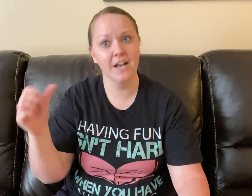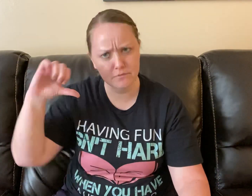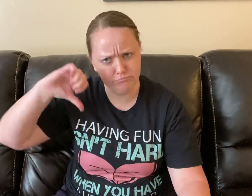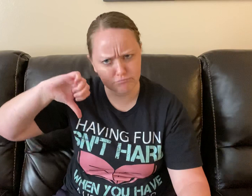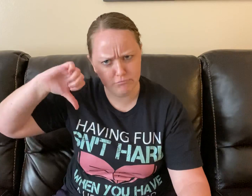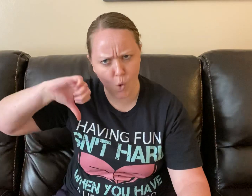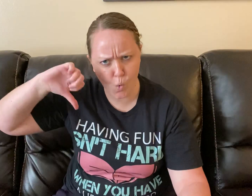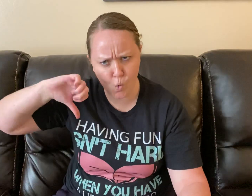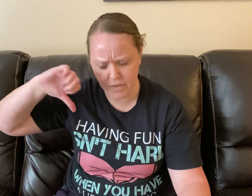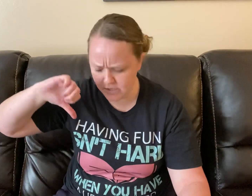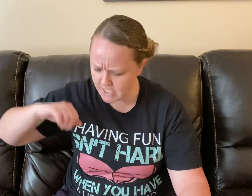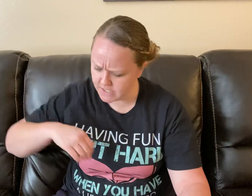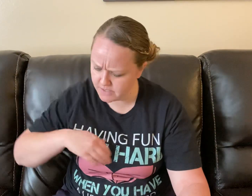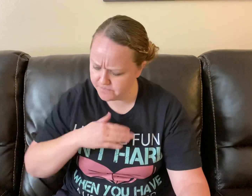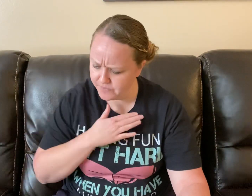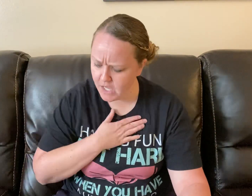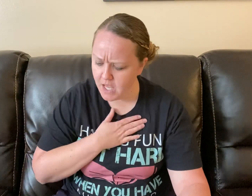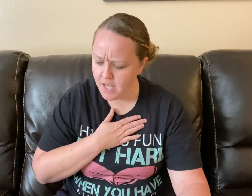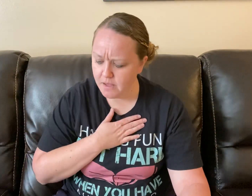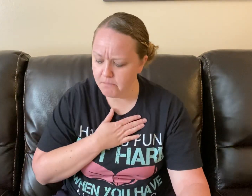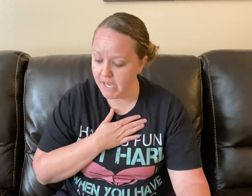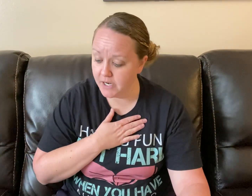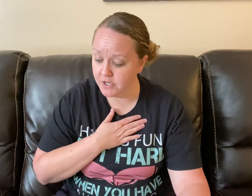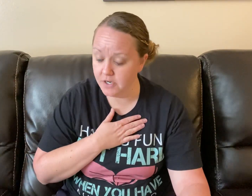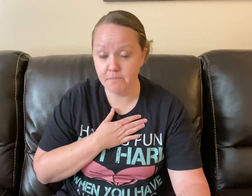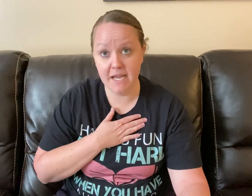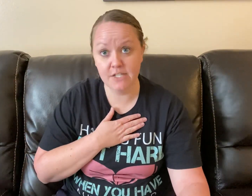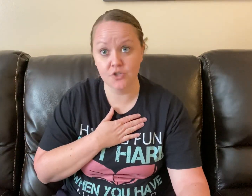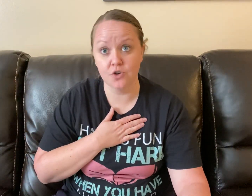No, they do not. Banner, banjo.